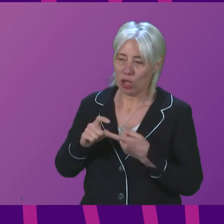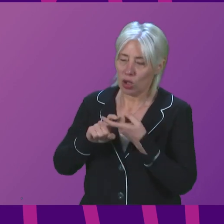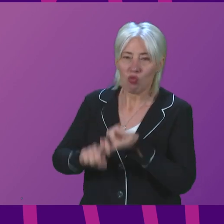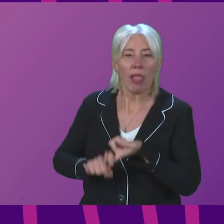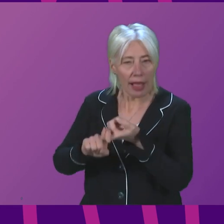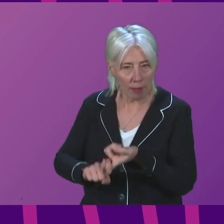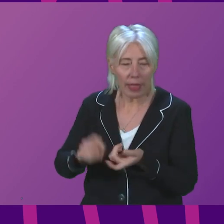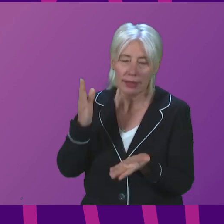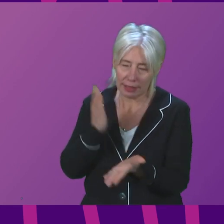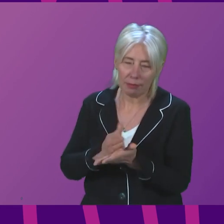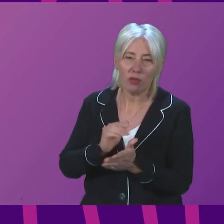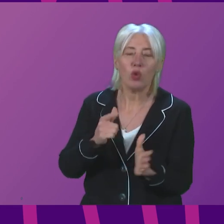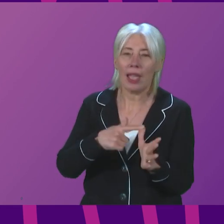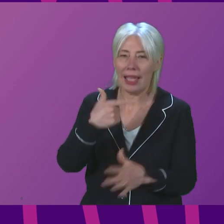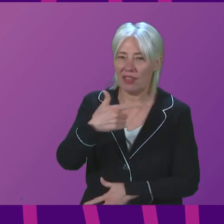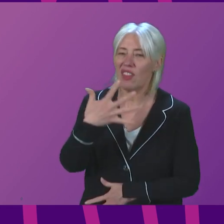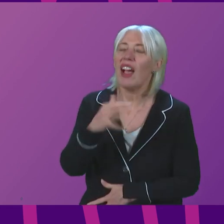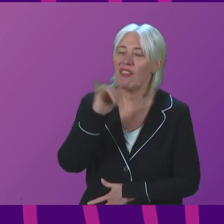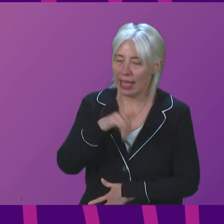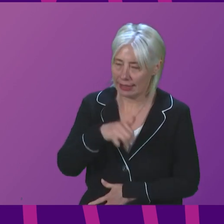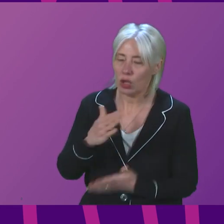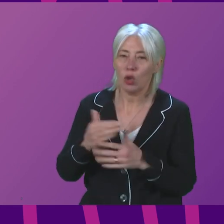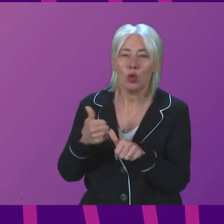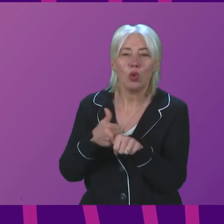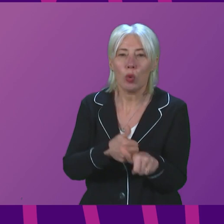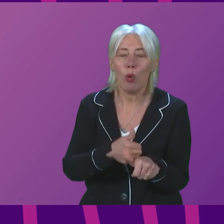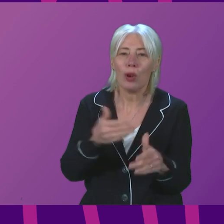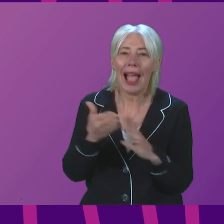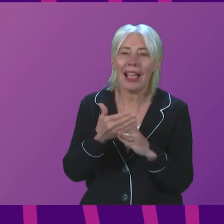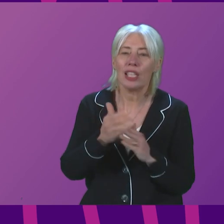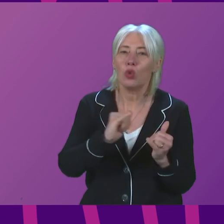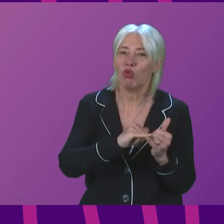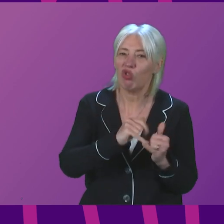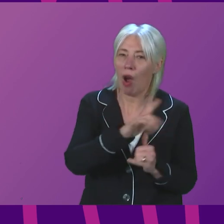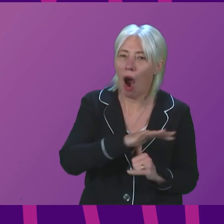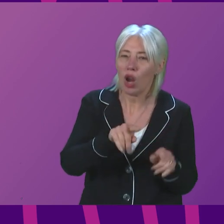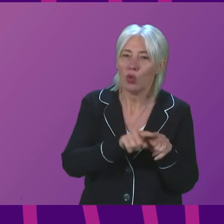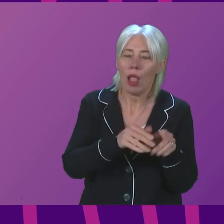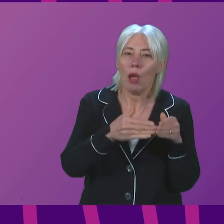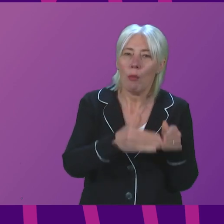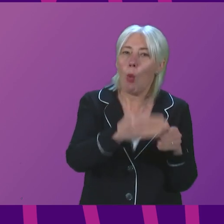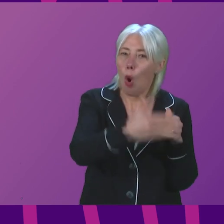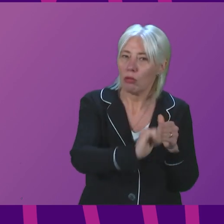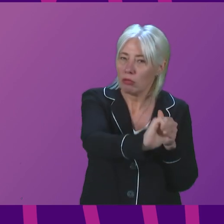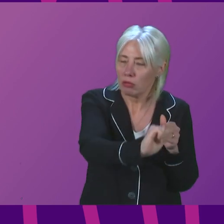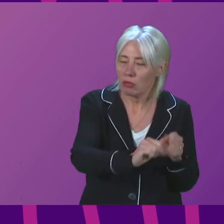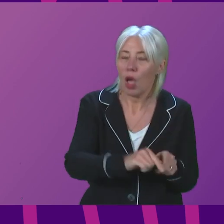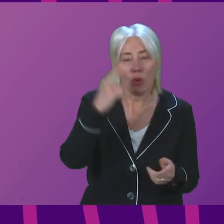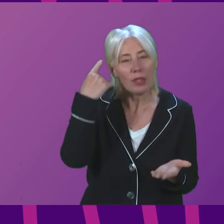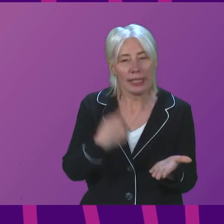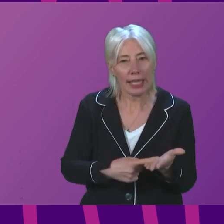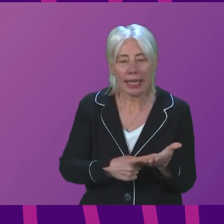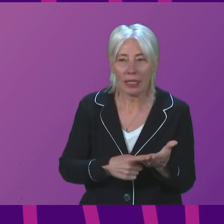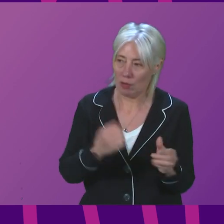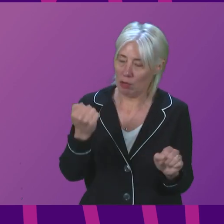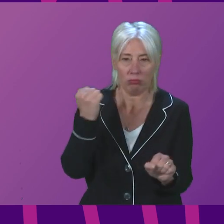are made on the A75 corridor to support access to Strenra and to the ports at Cairn Ryan and we will continue to take decisions that do